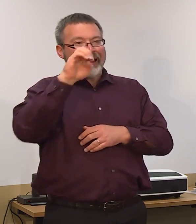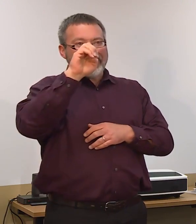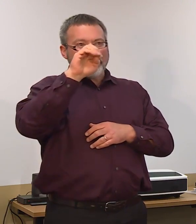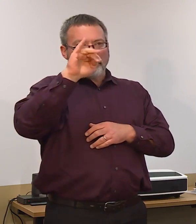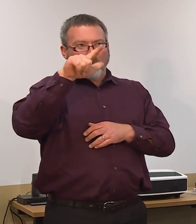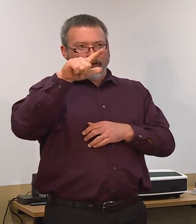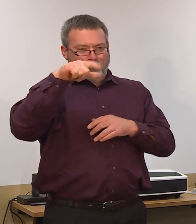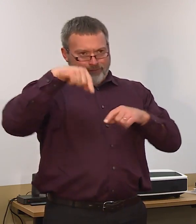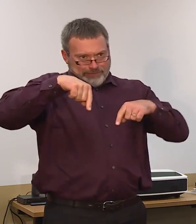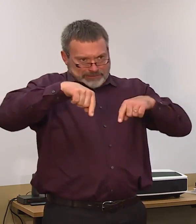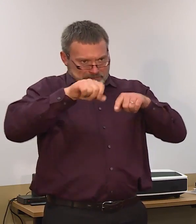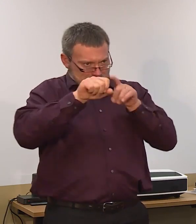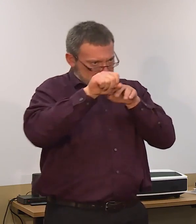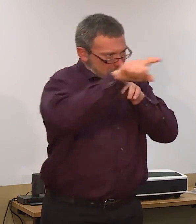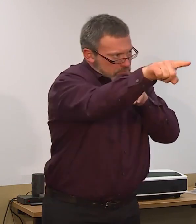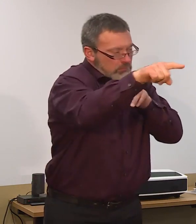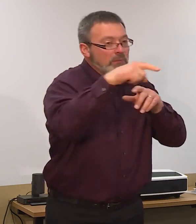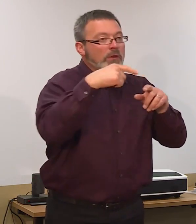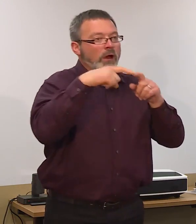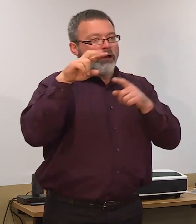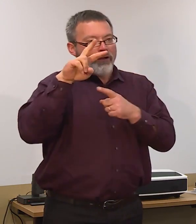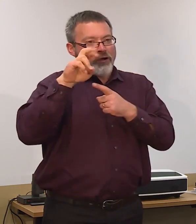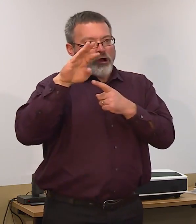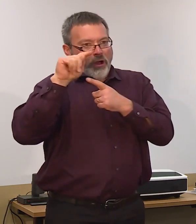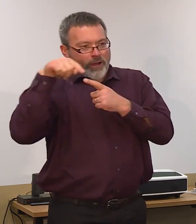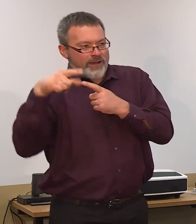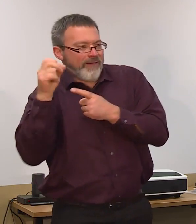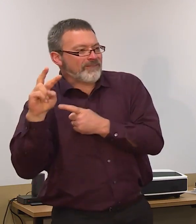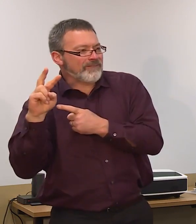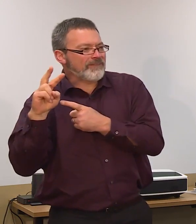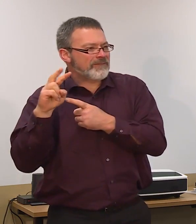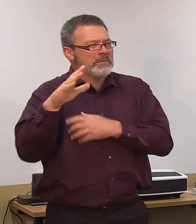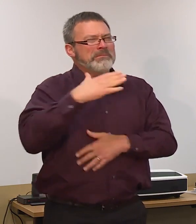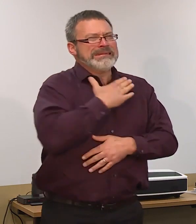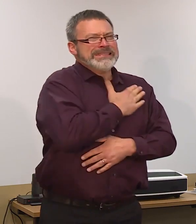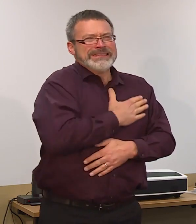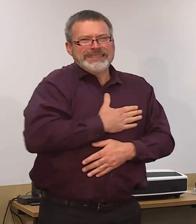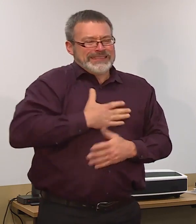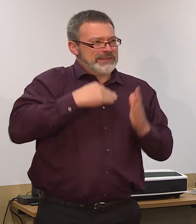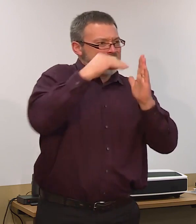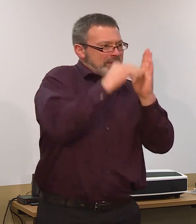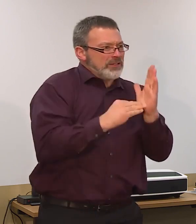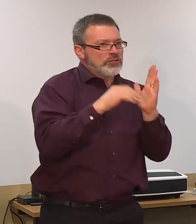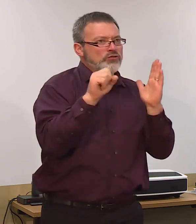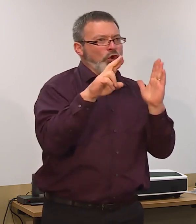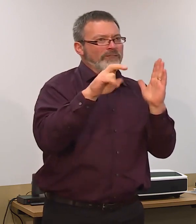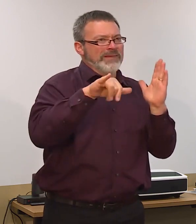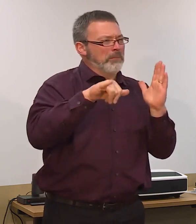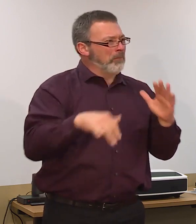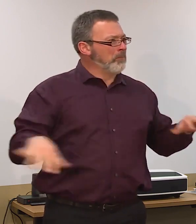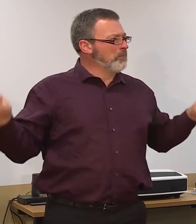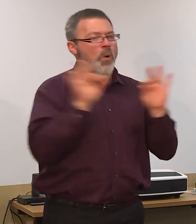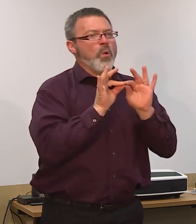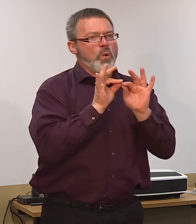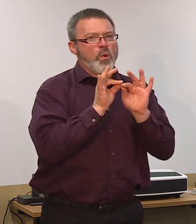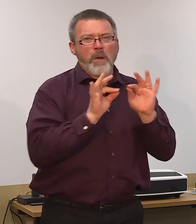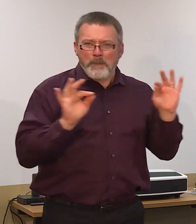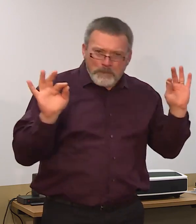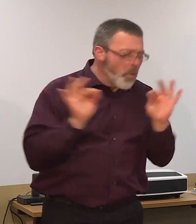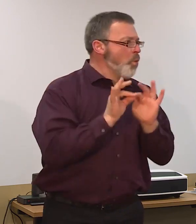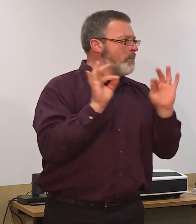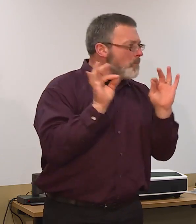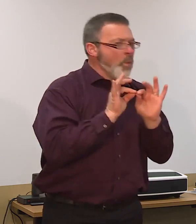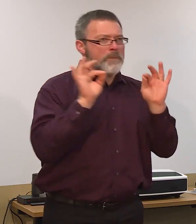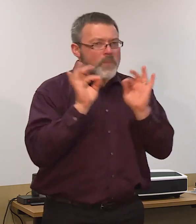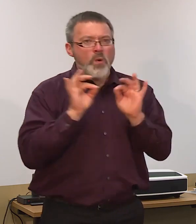So please complete the survey if you received it so we can give you a helping hand. Later this week,